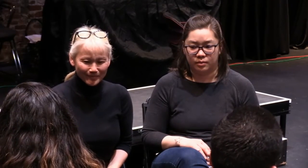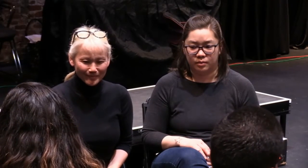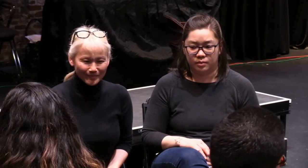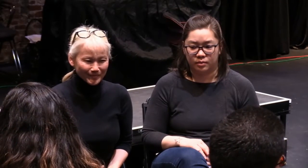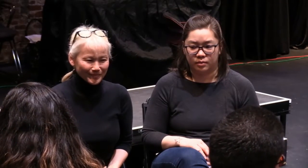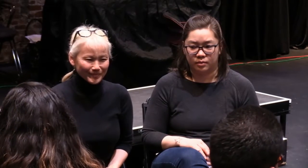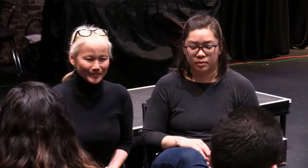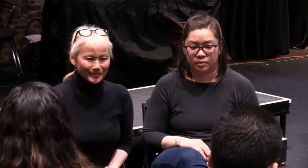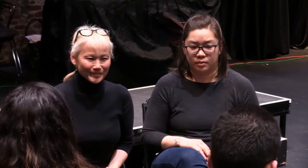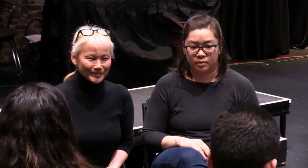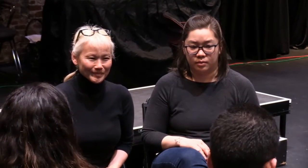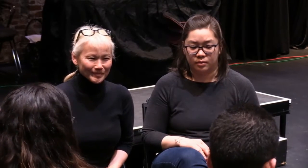Just pausing for a moment.